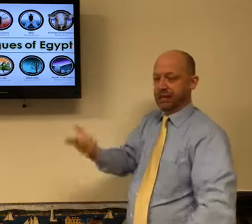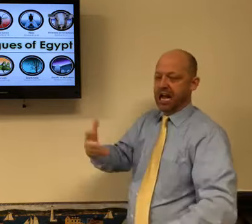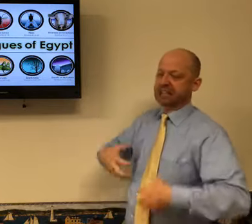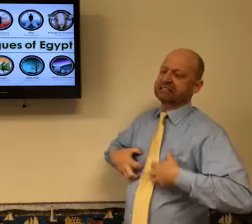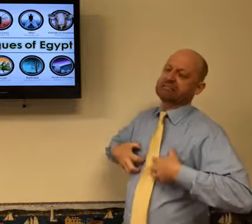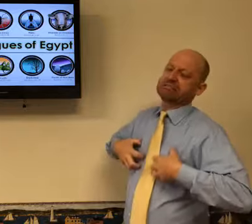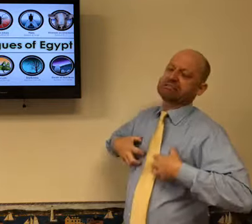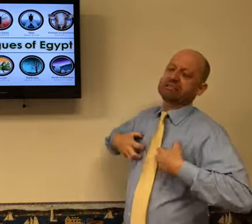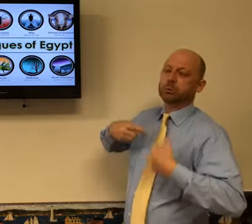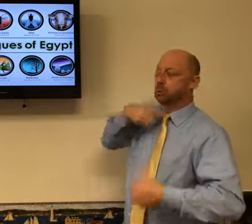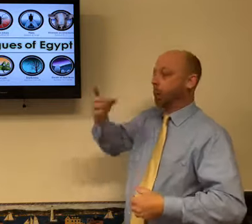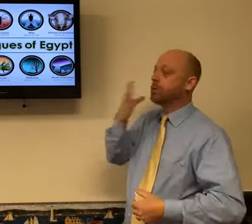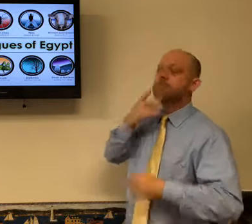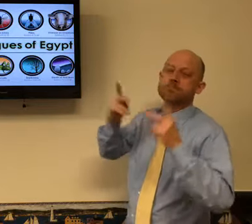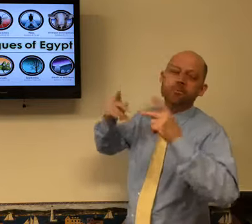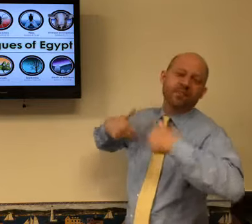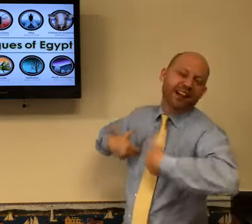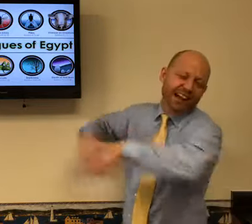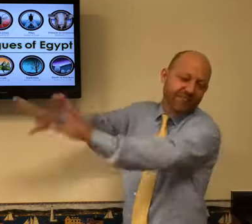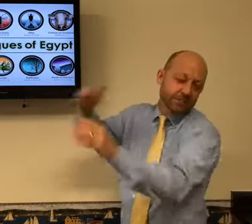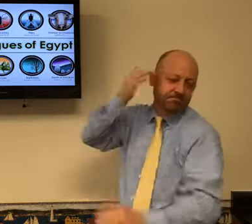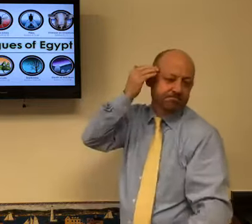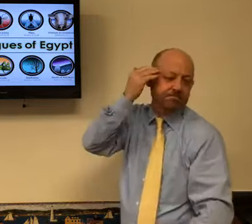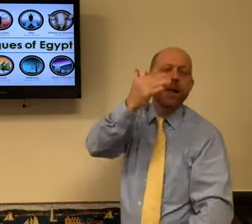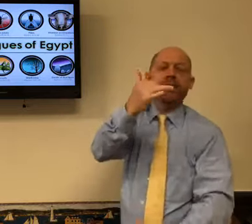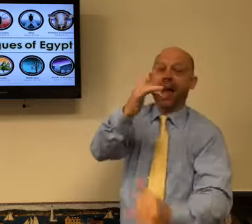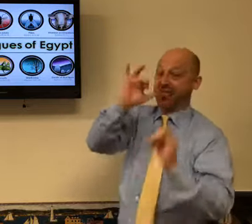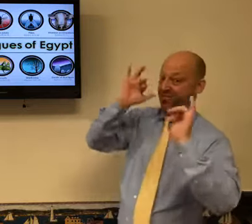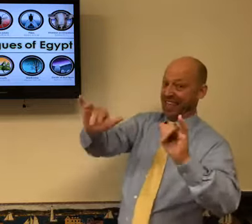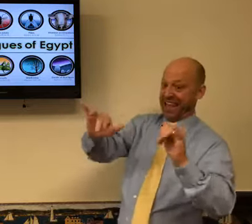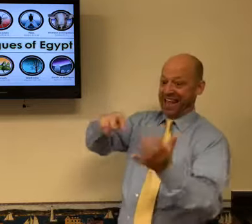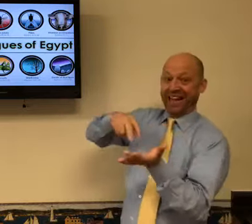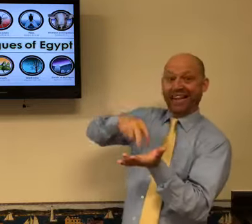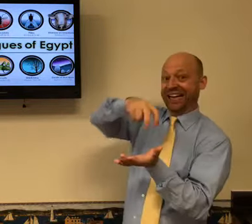Even Pharaoh in Egypt, his son passed away.